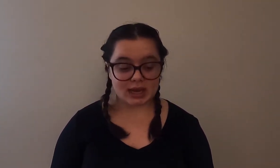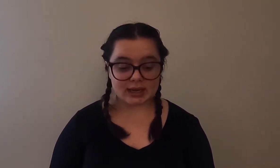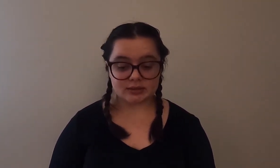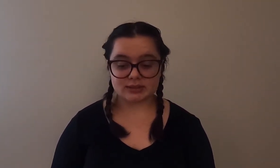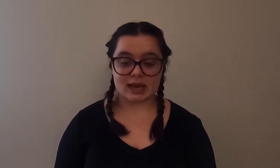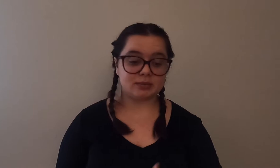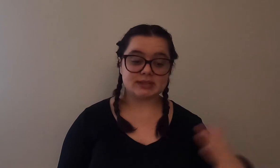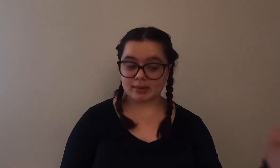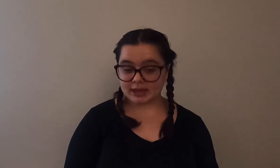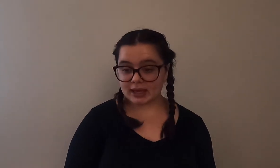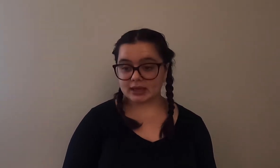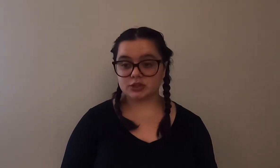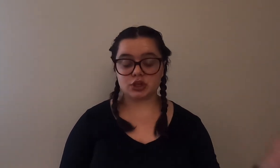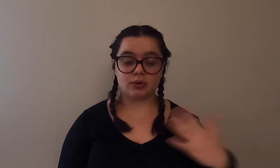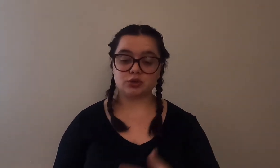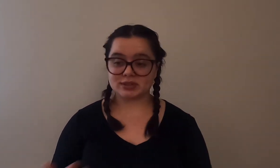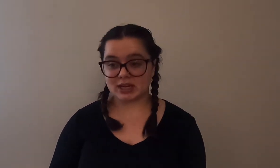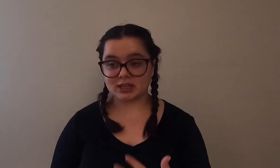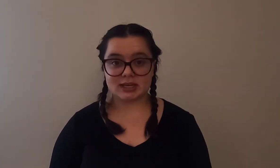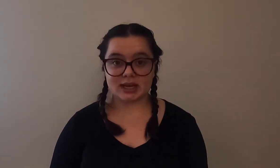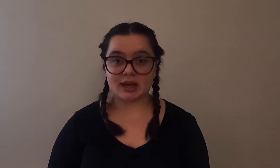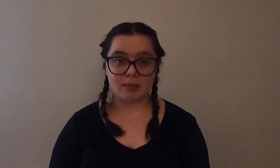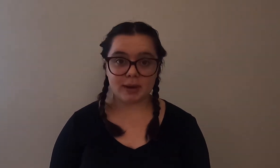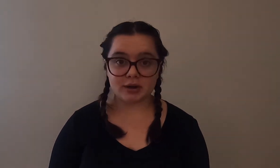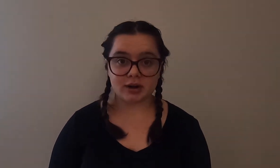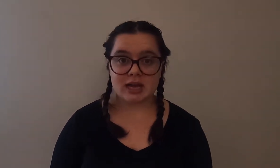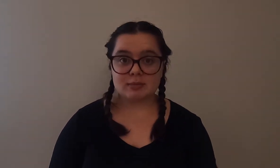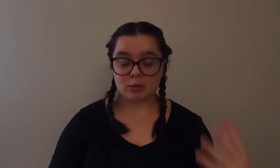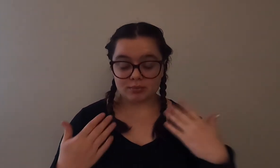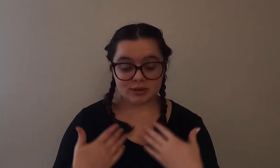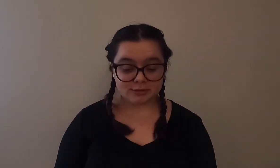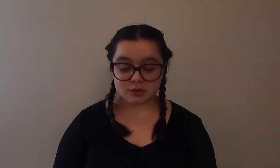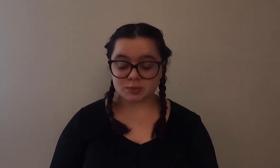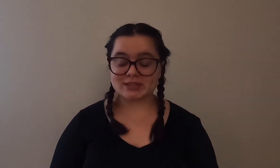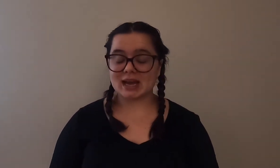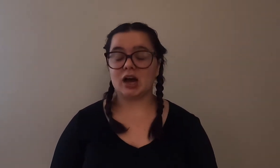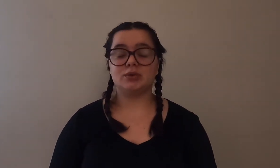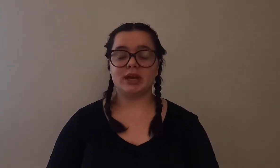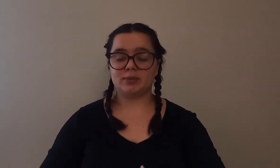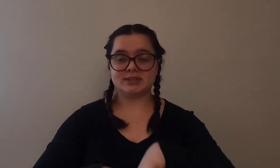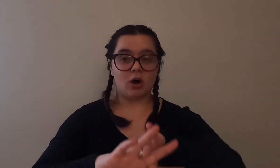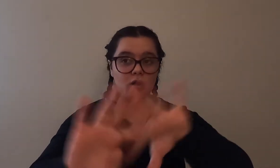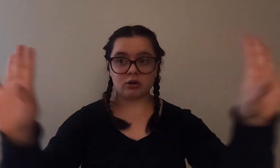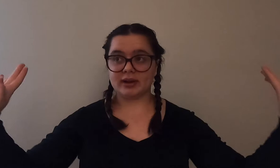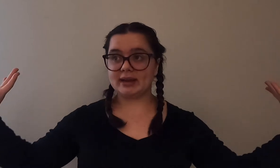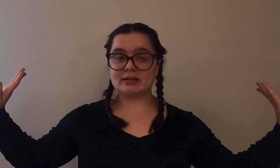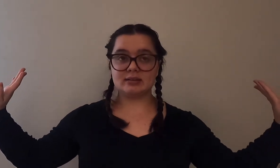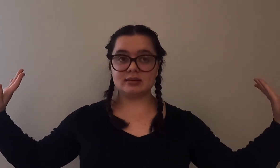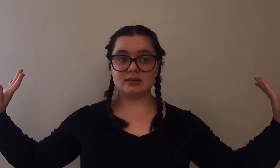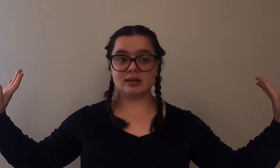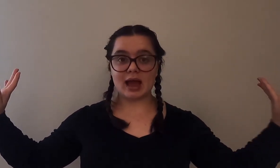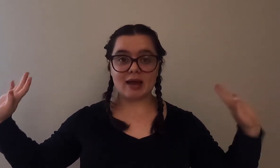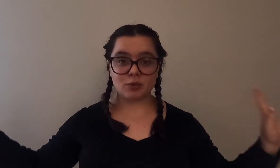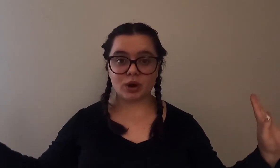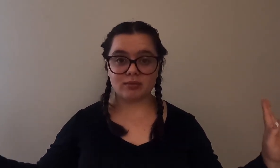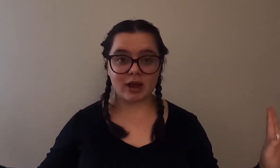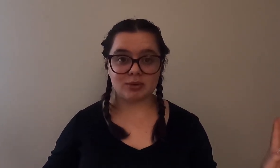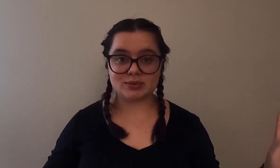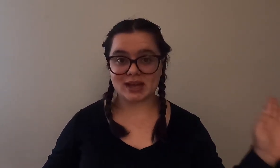tide the tide was coming in so towards the end of the day it got better but when we first went down it was all green everywhere around me was